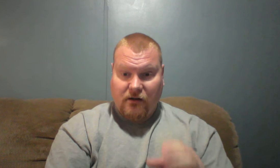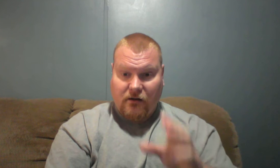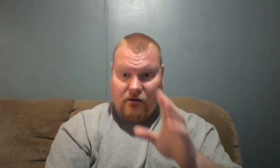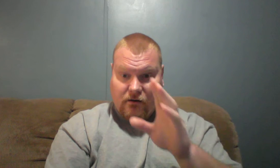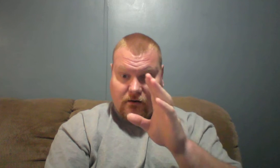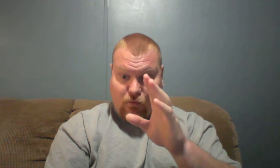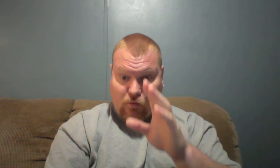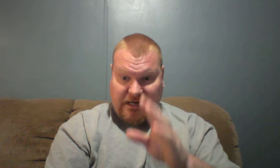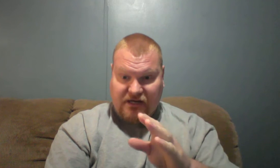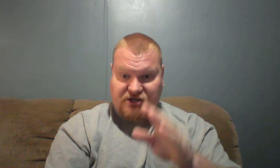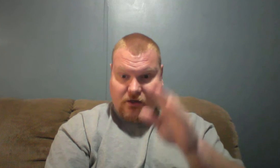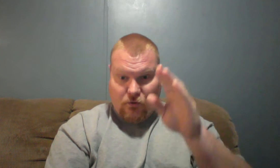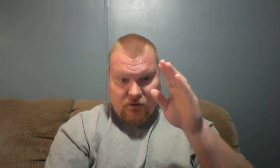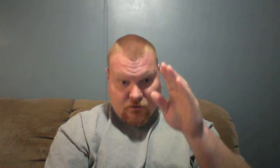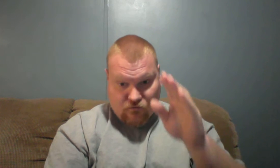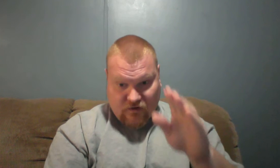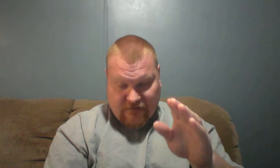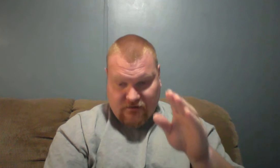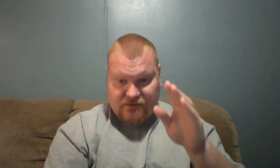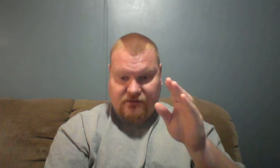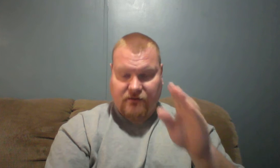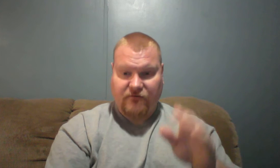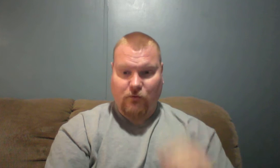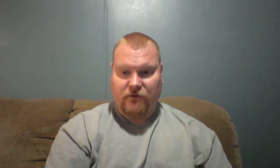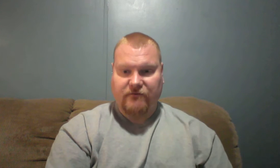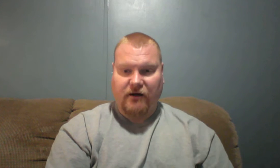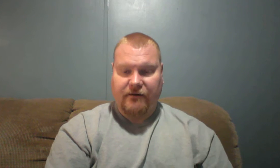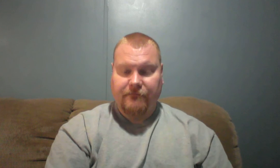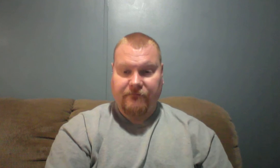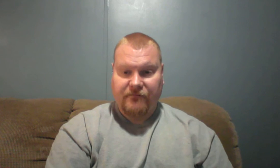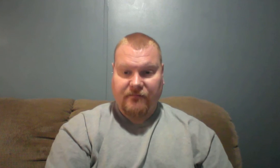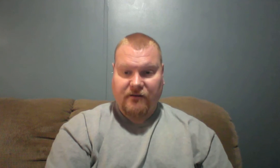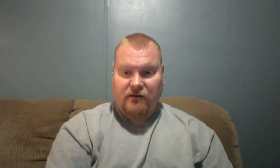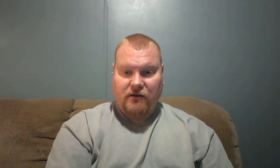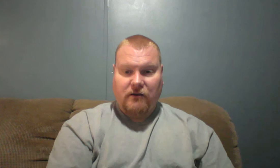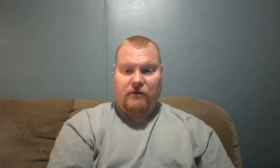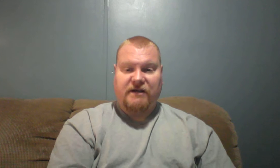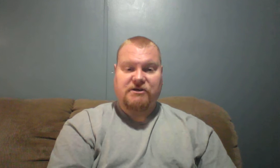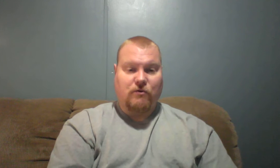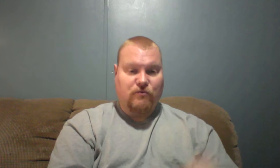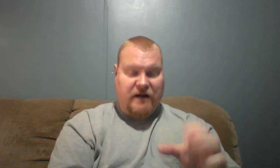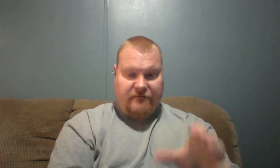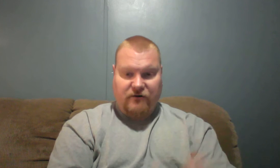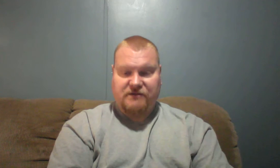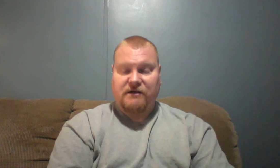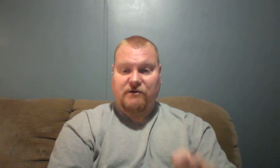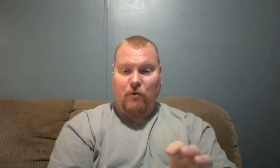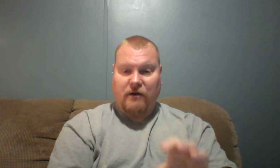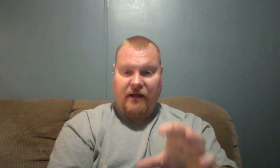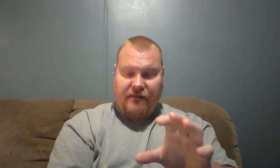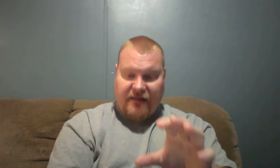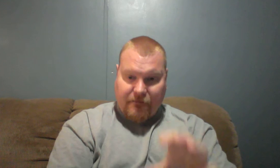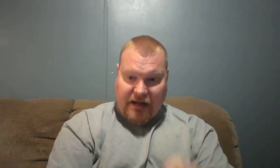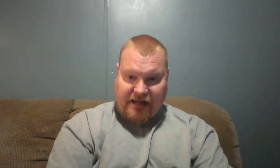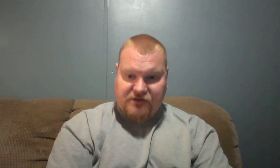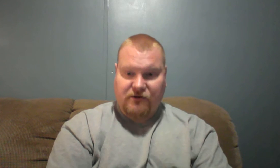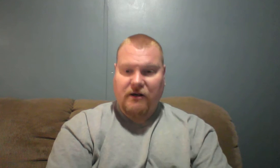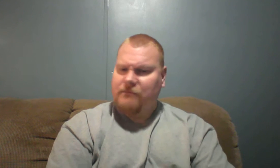we need to show reverence for the Word of God. You show reverence toward that pastor. I'm not